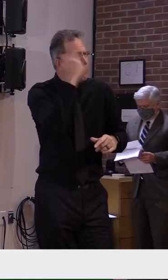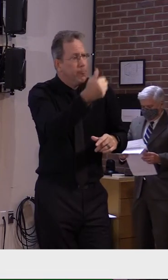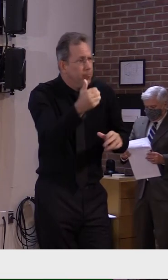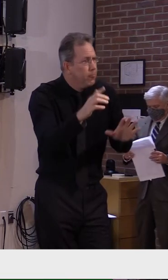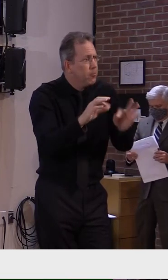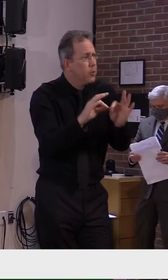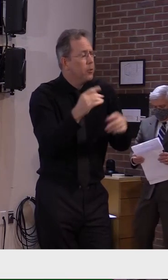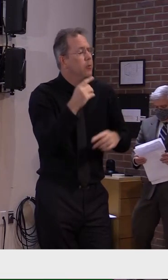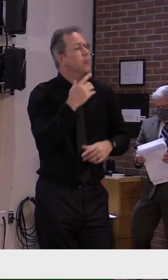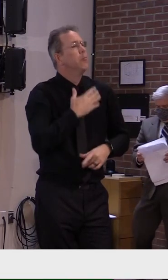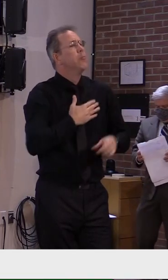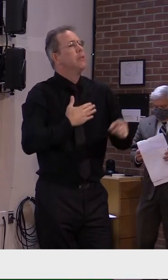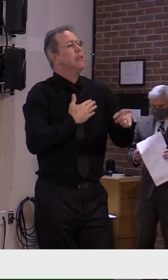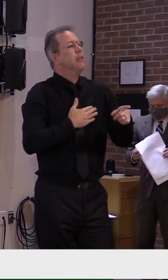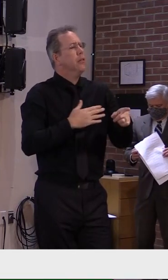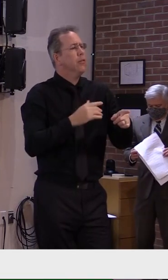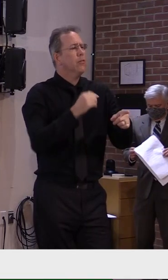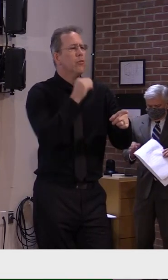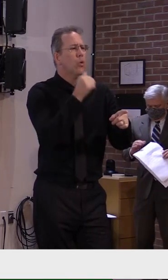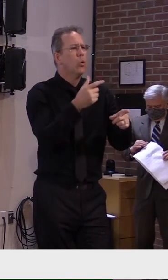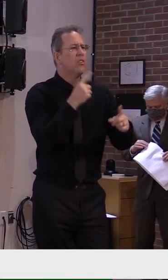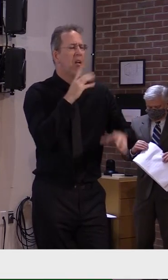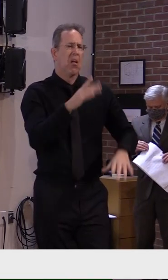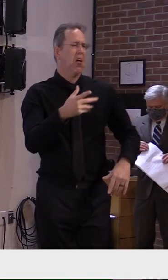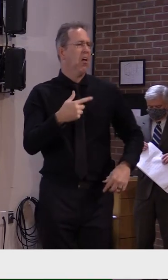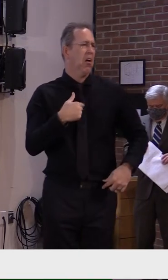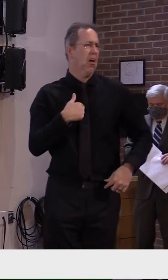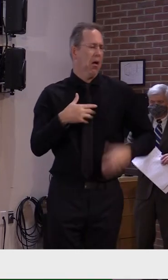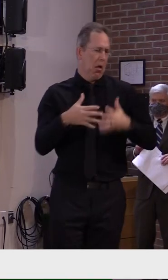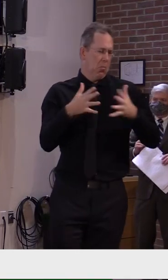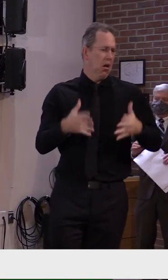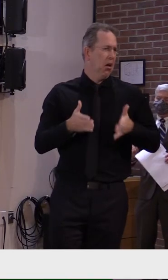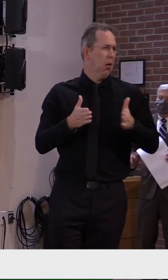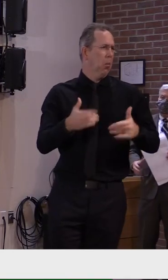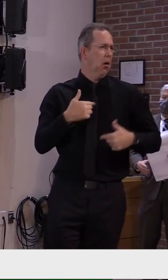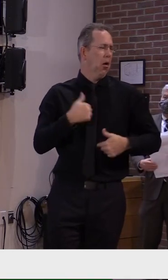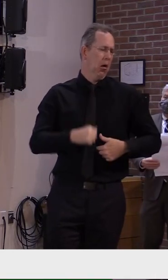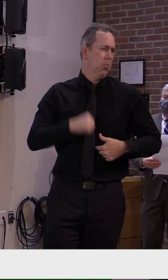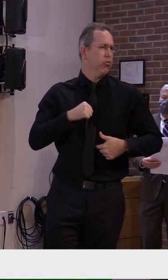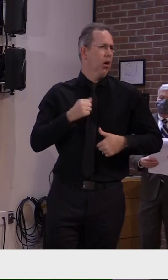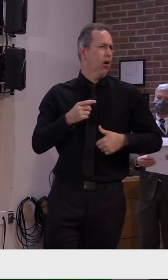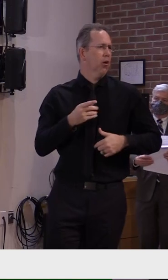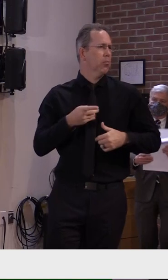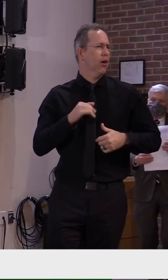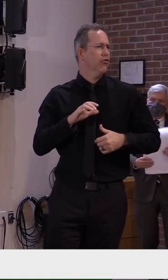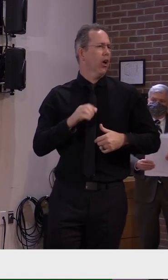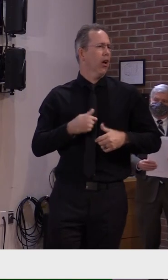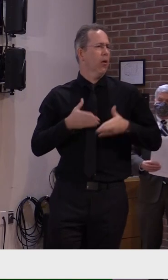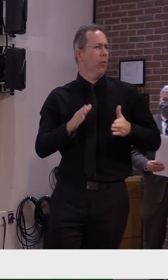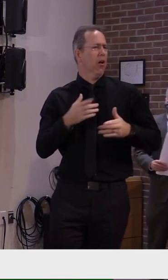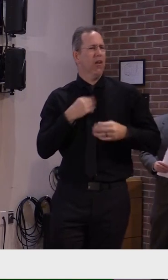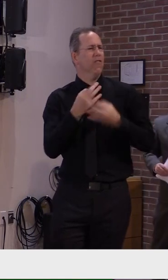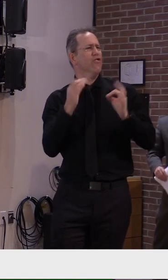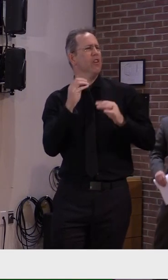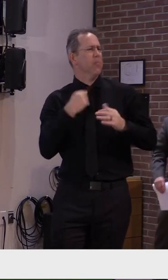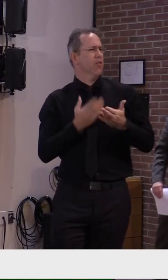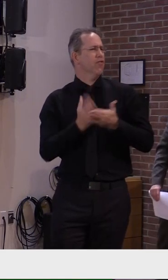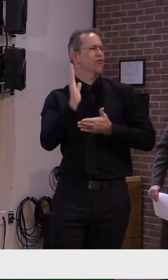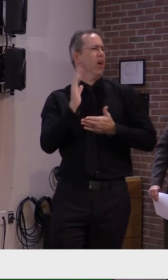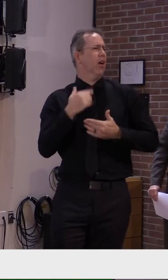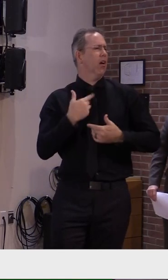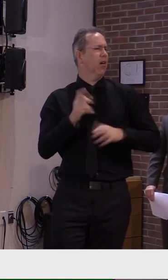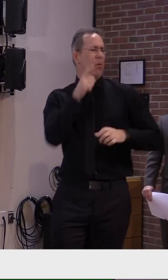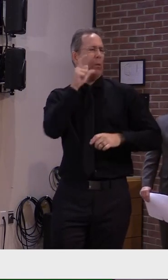don't call it patriotic. Don't pretend it's about freedom. Because real patriots